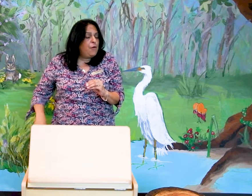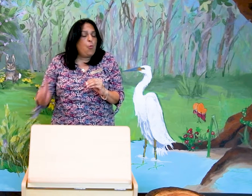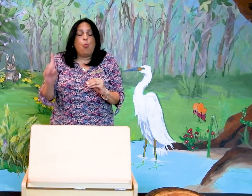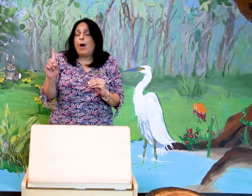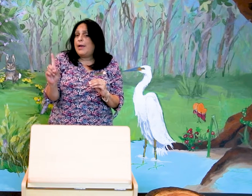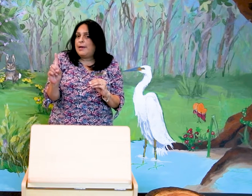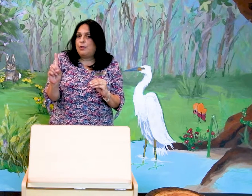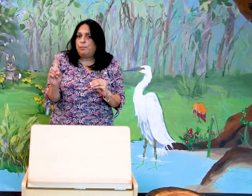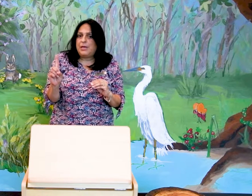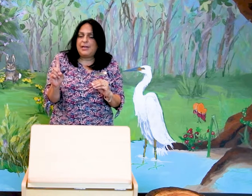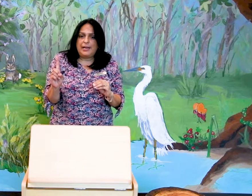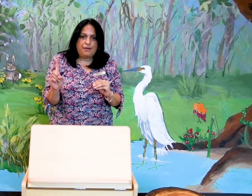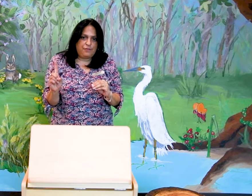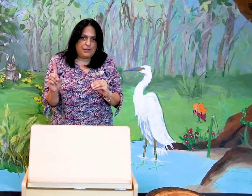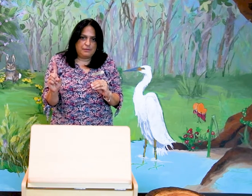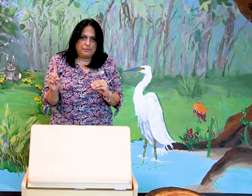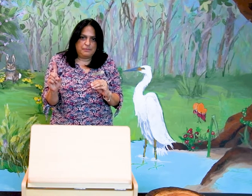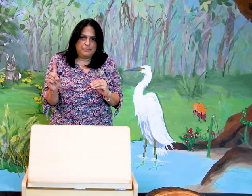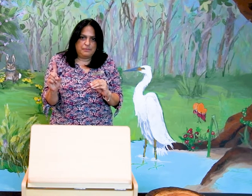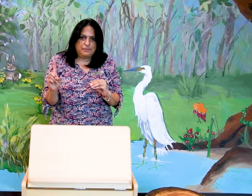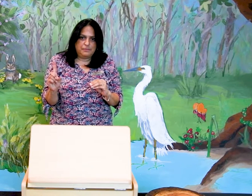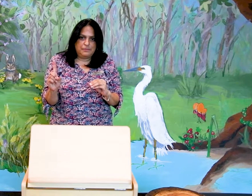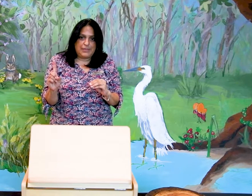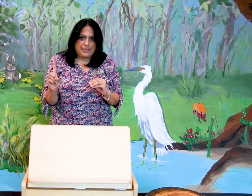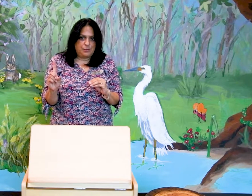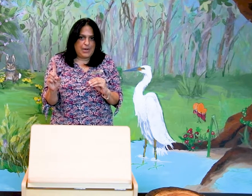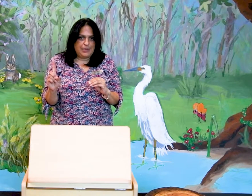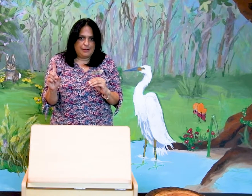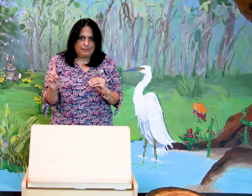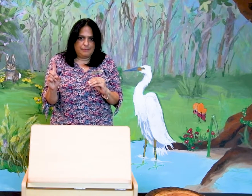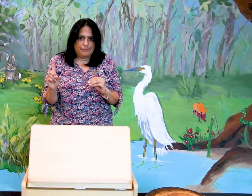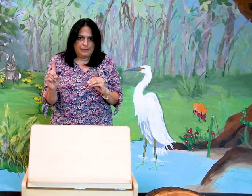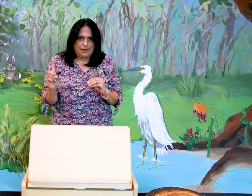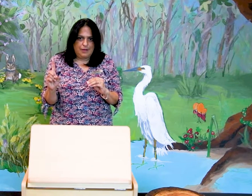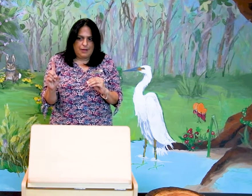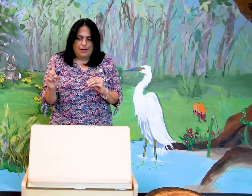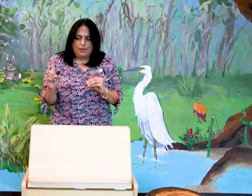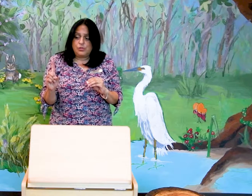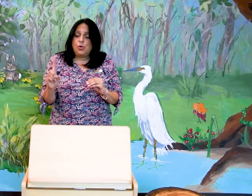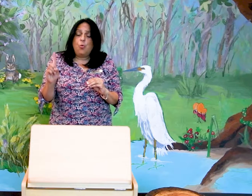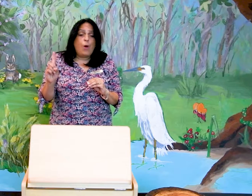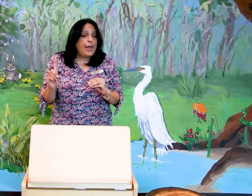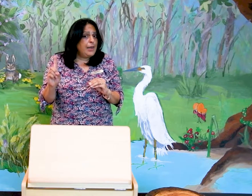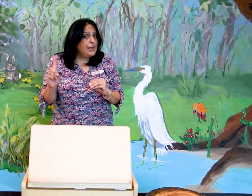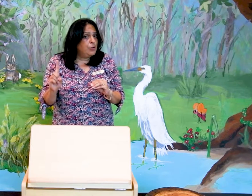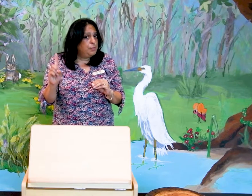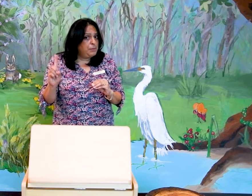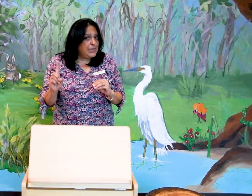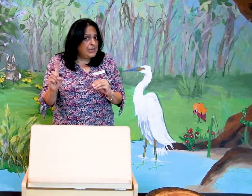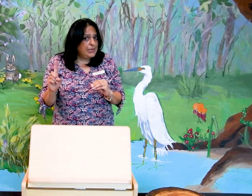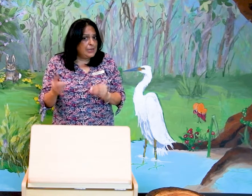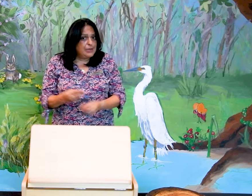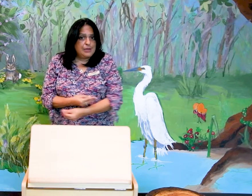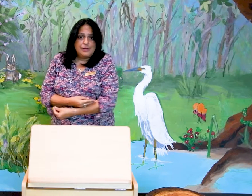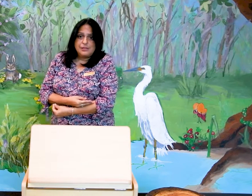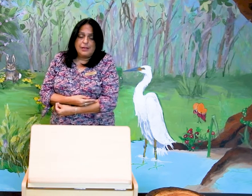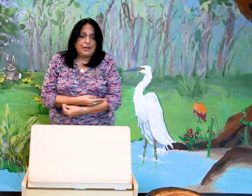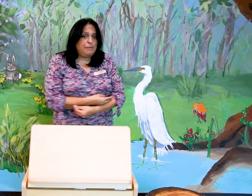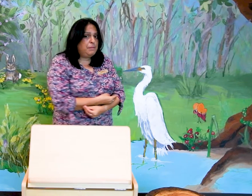one little piggy left. That's right. So one little piggy, sleeping